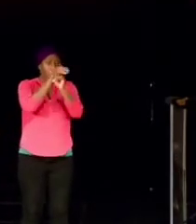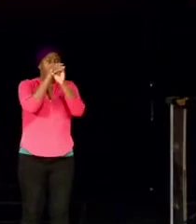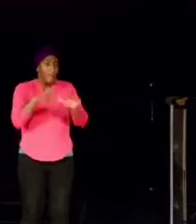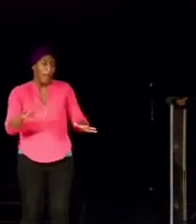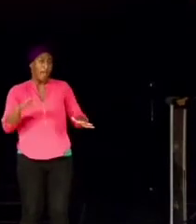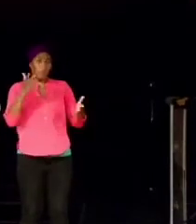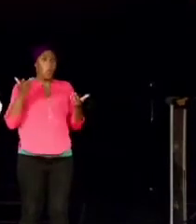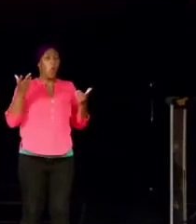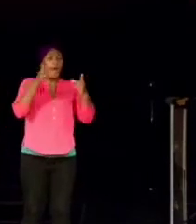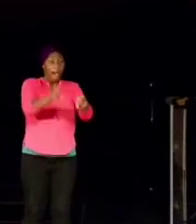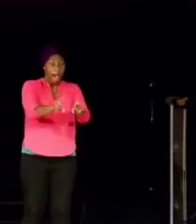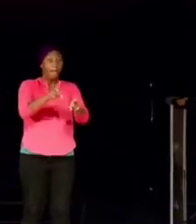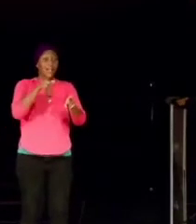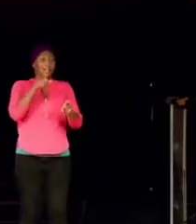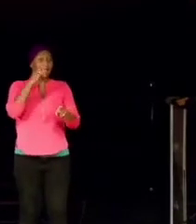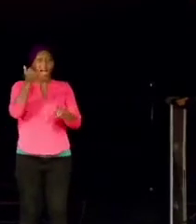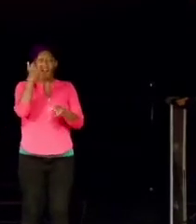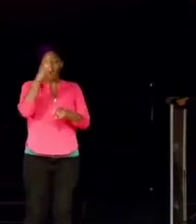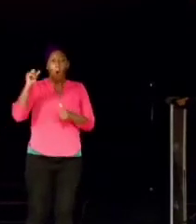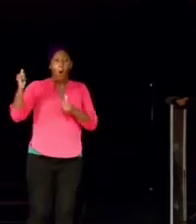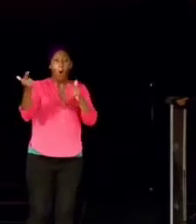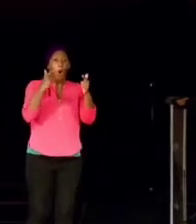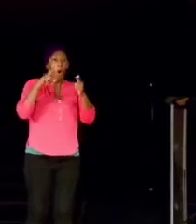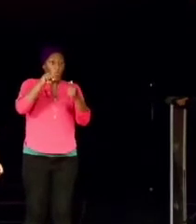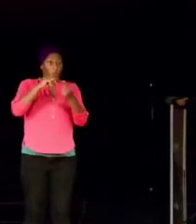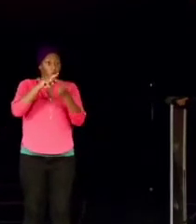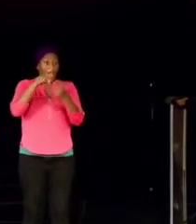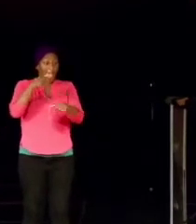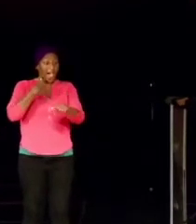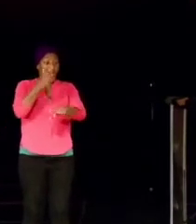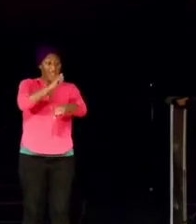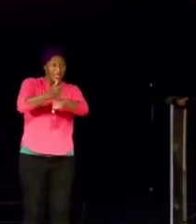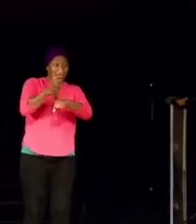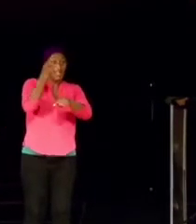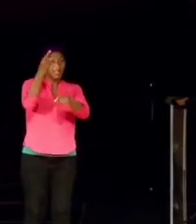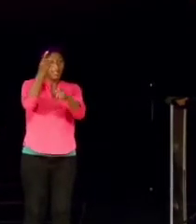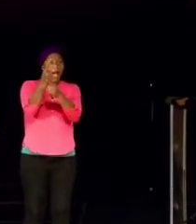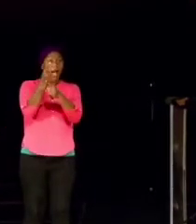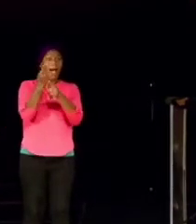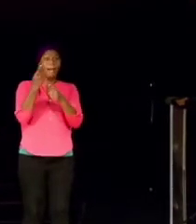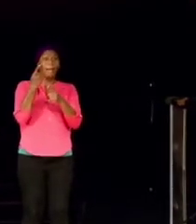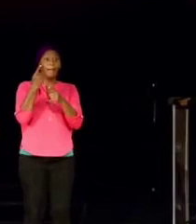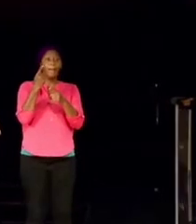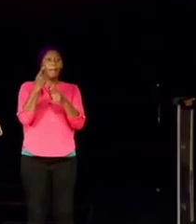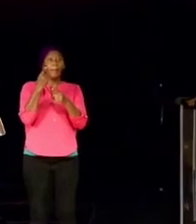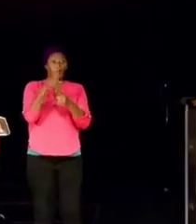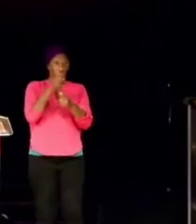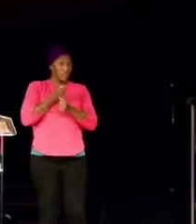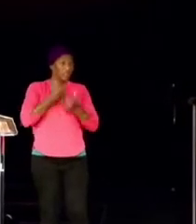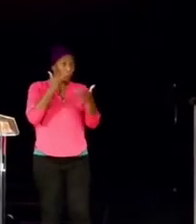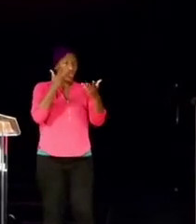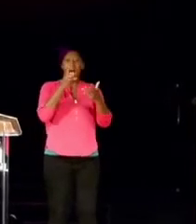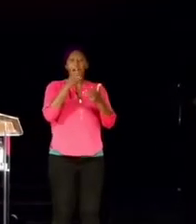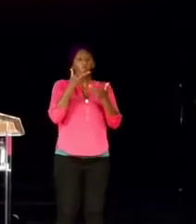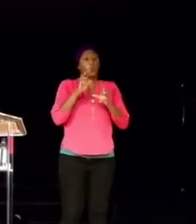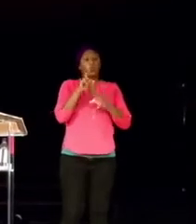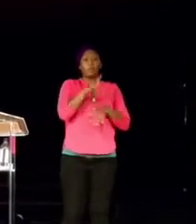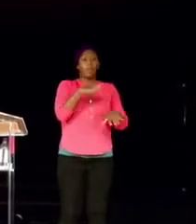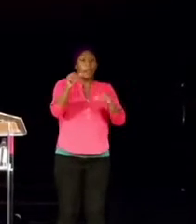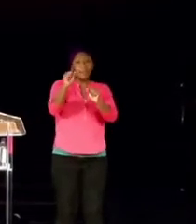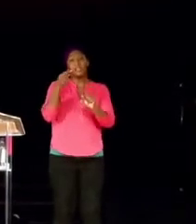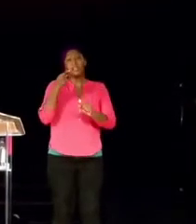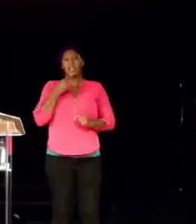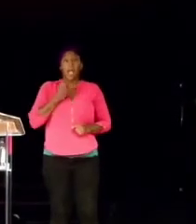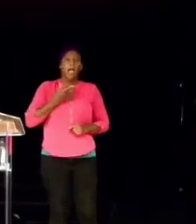ain't for everybody, but when you're in set time, somebody shout out set time, because I don't want you to leave here talking about Pastor